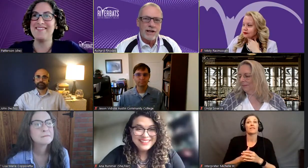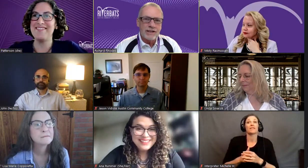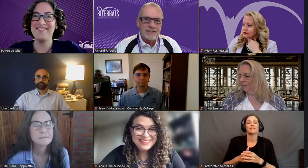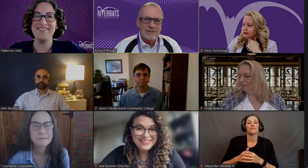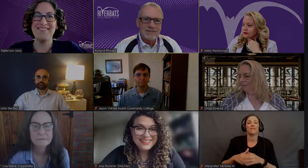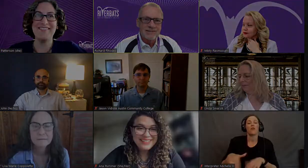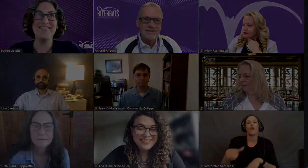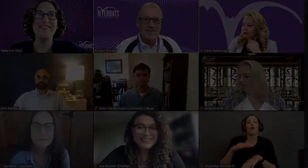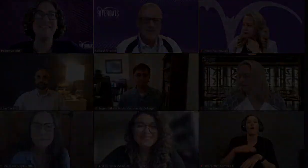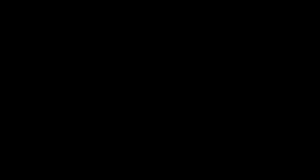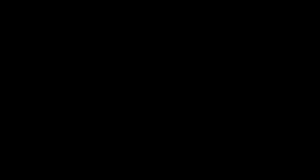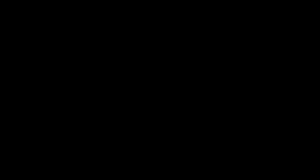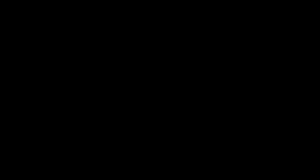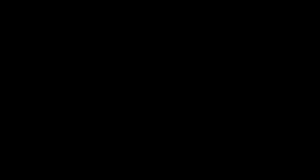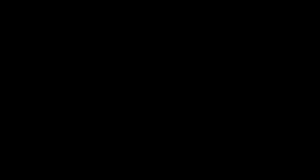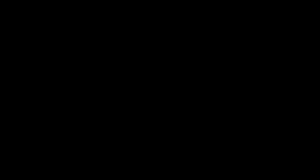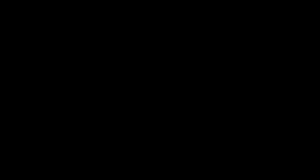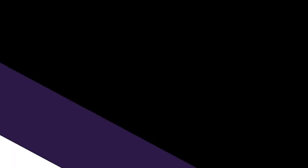track.